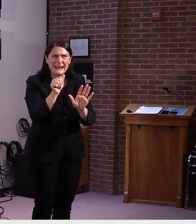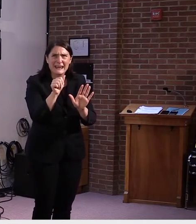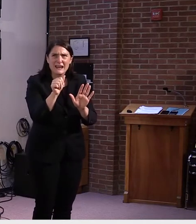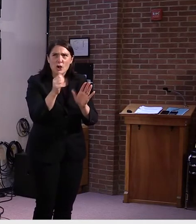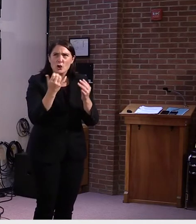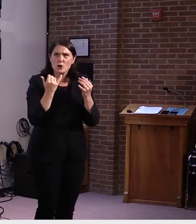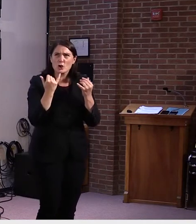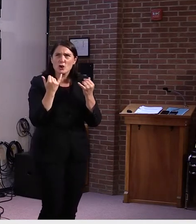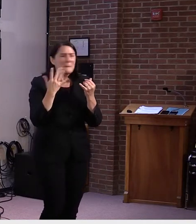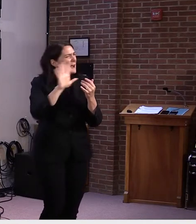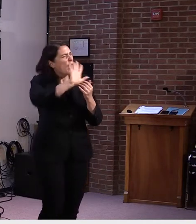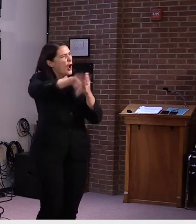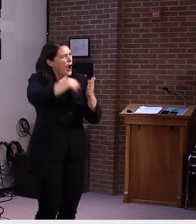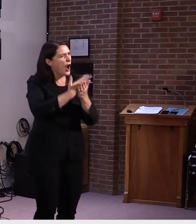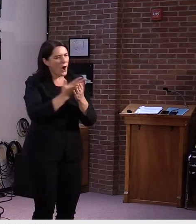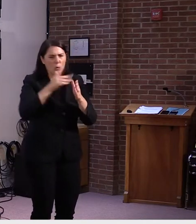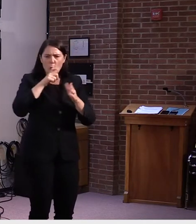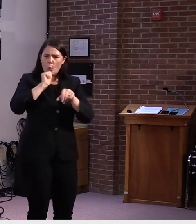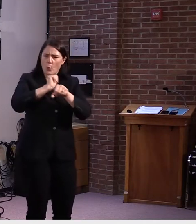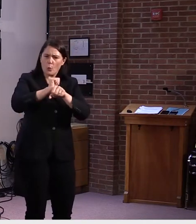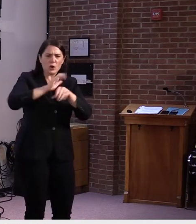are not state employees.